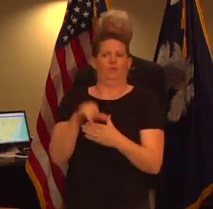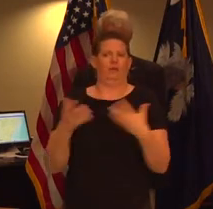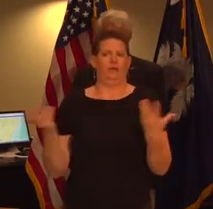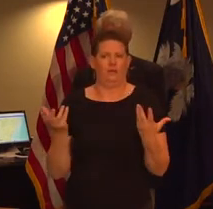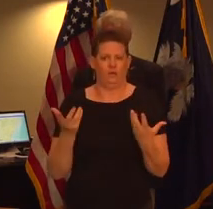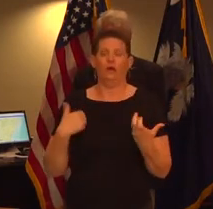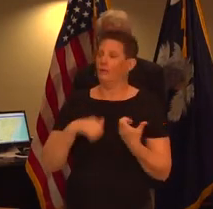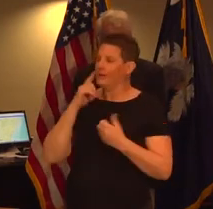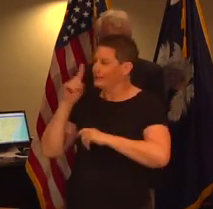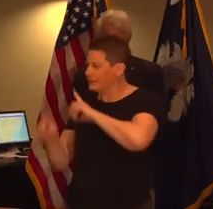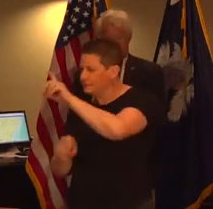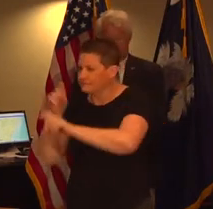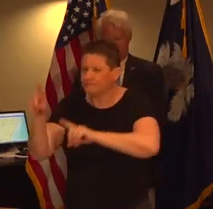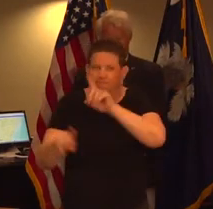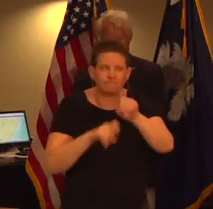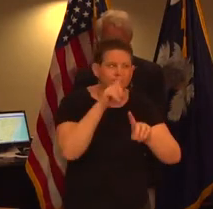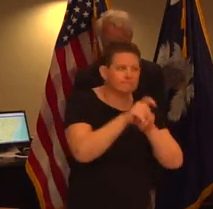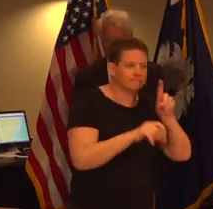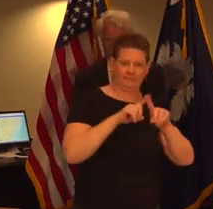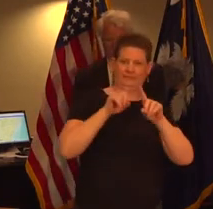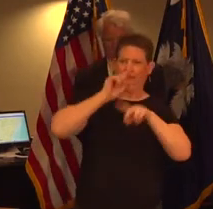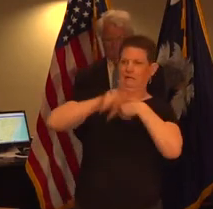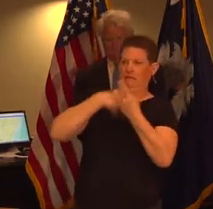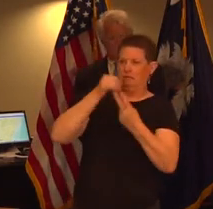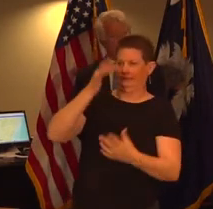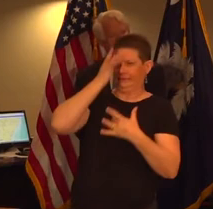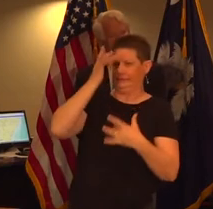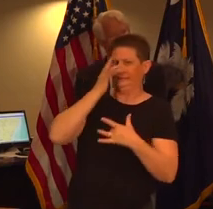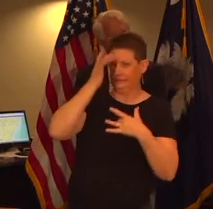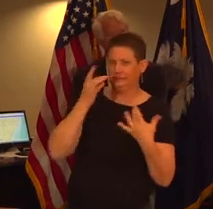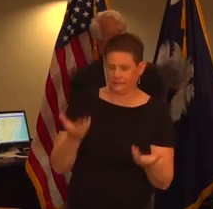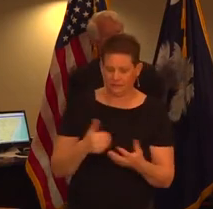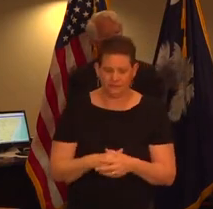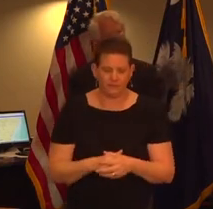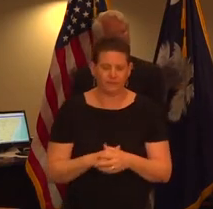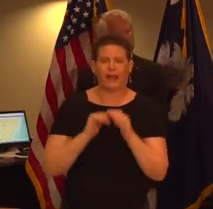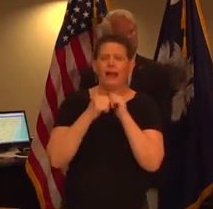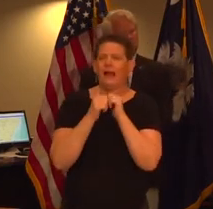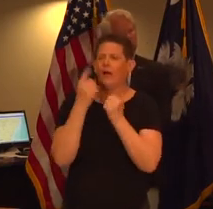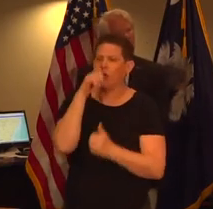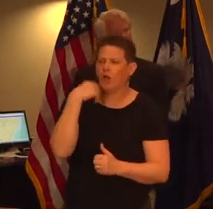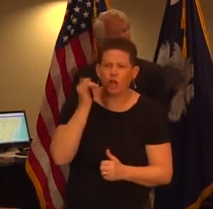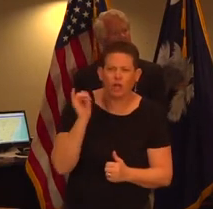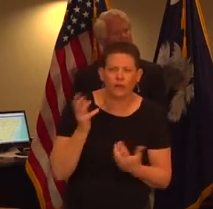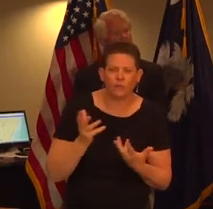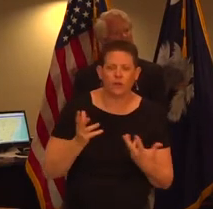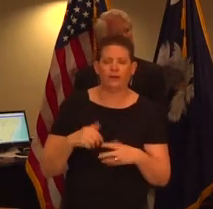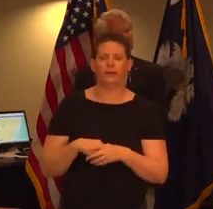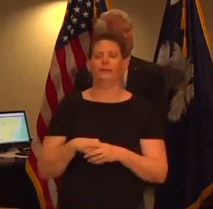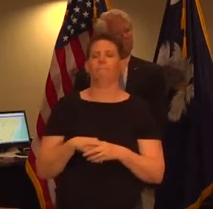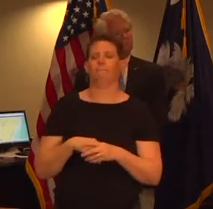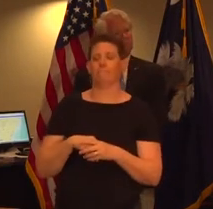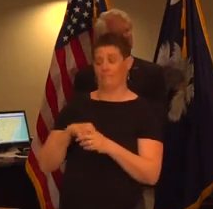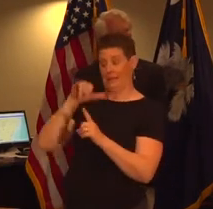surveillance of selected infectious diseases and the principles of disease surveillance are to collect information about